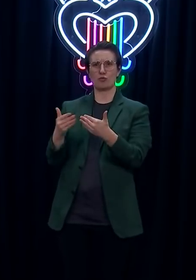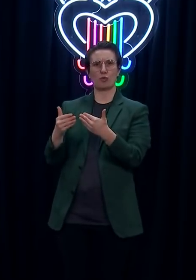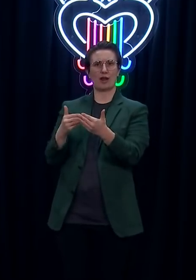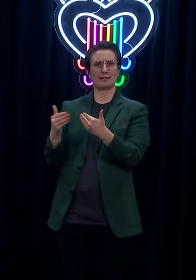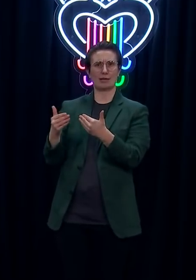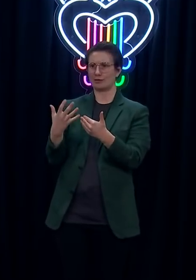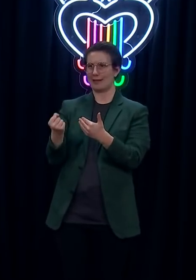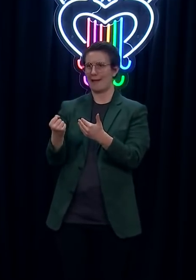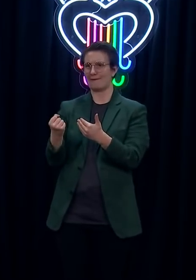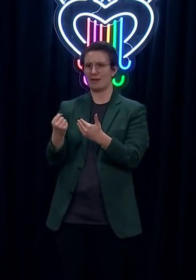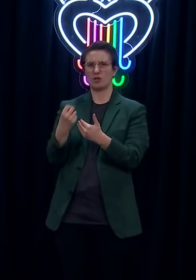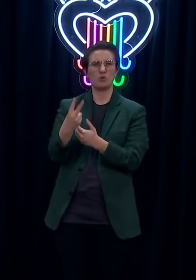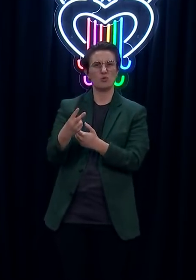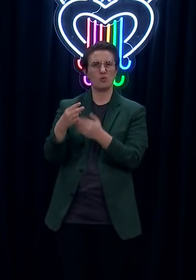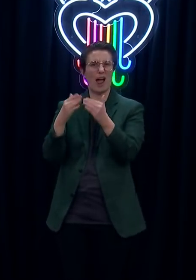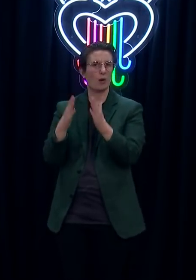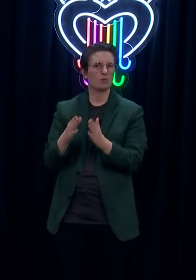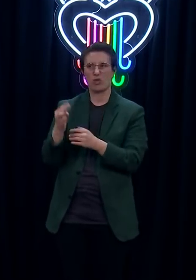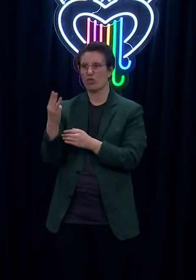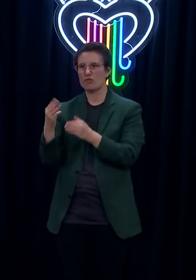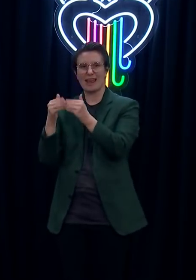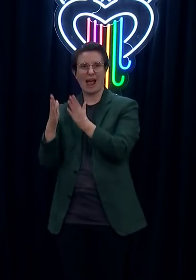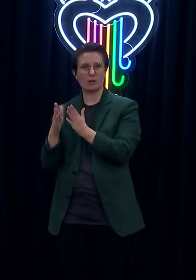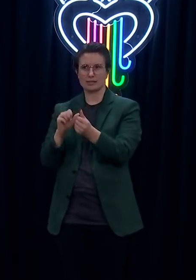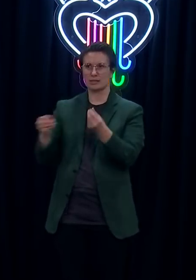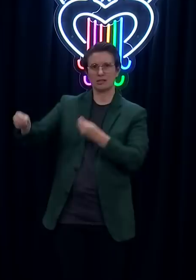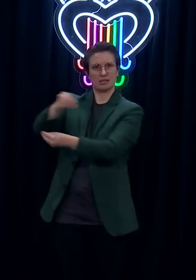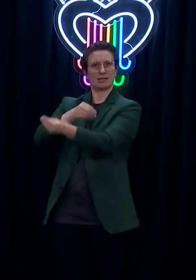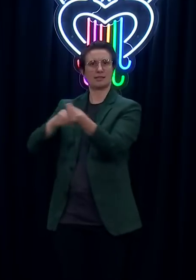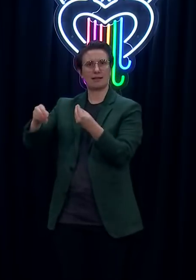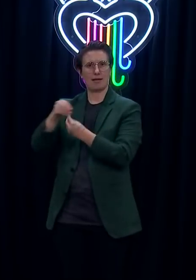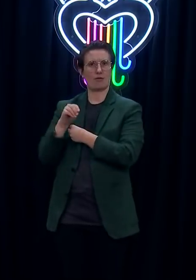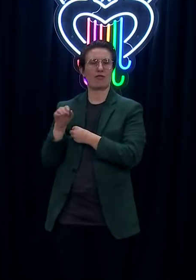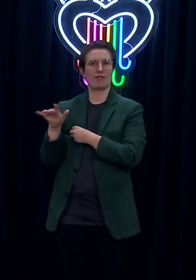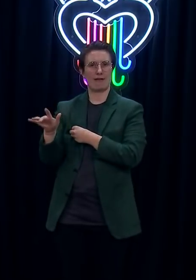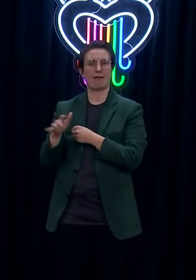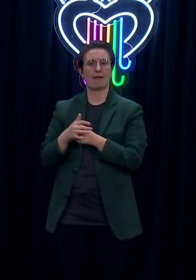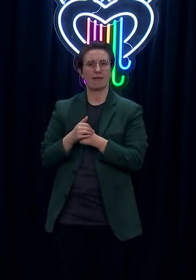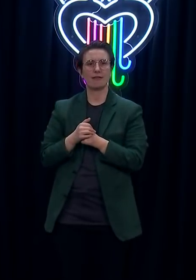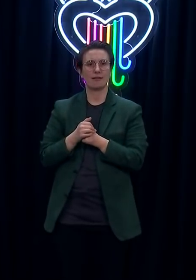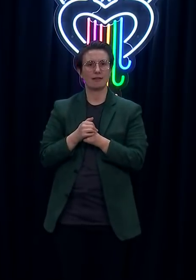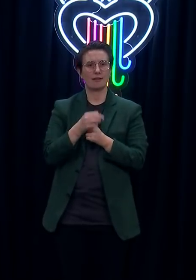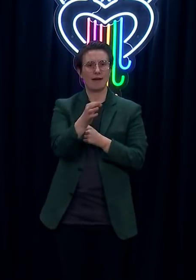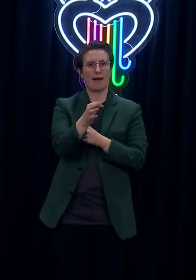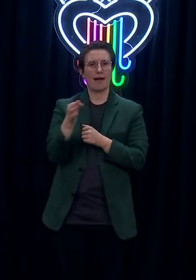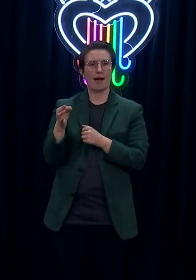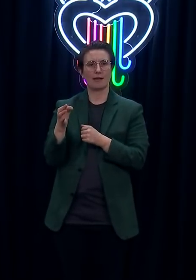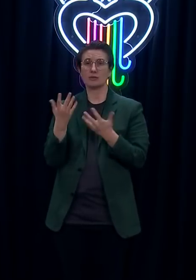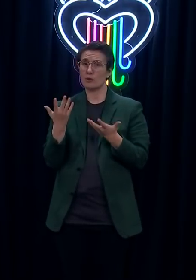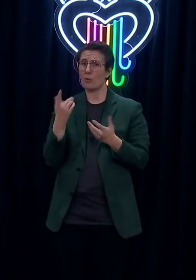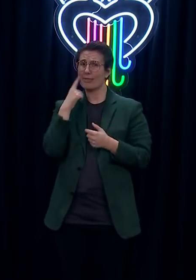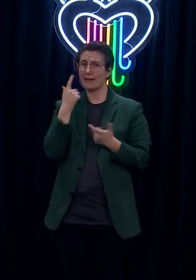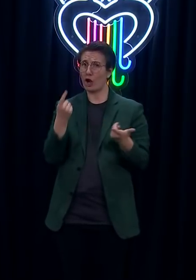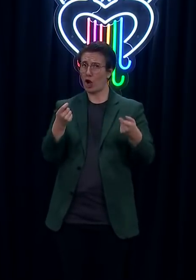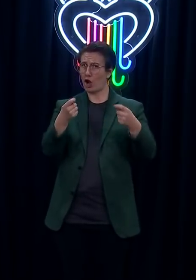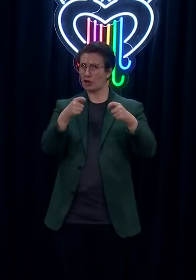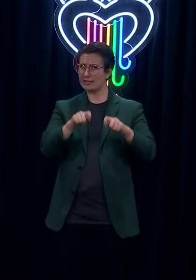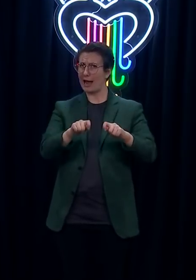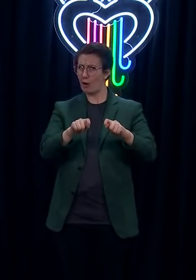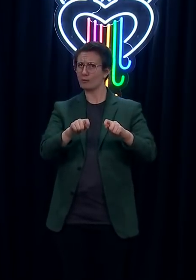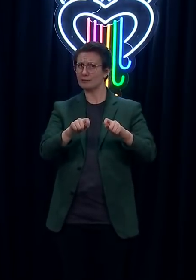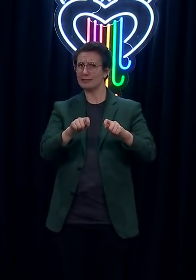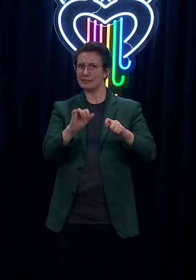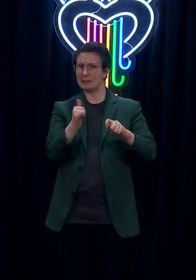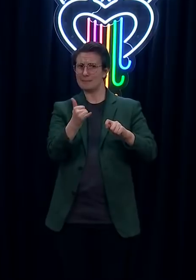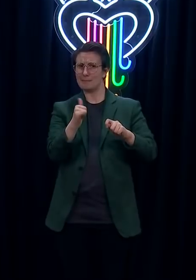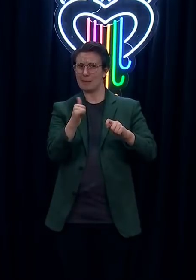than one household. So is it, is again, this nagging question that we're sort of getting to the end of what lockdown can achieve in terms of driving down case numbers? Like,